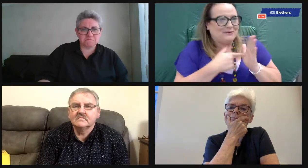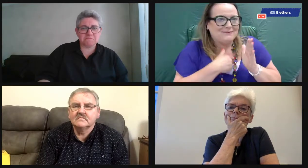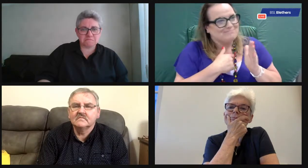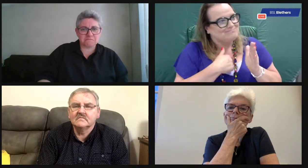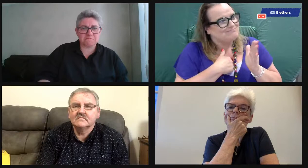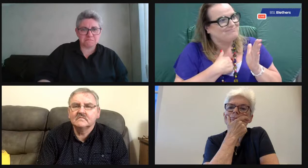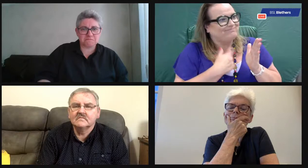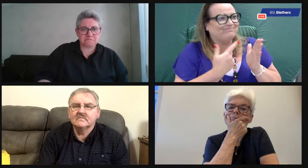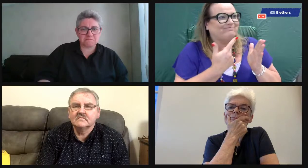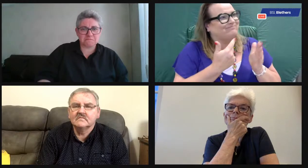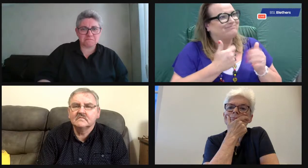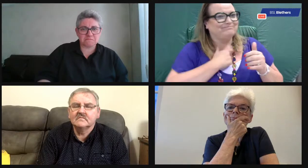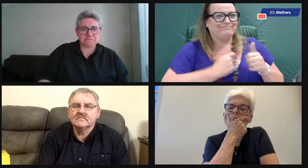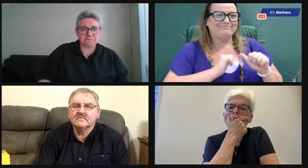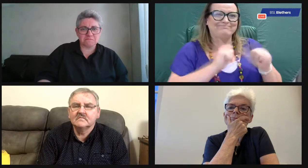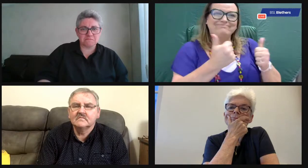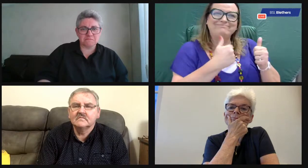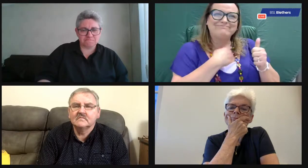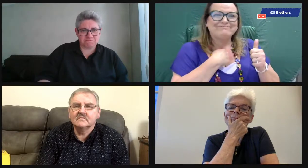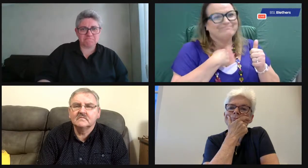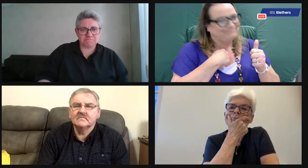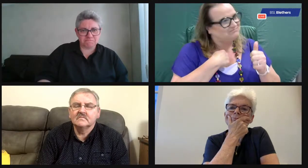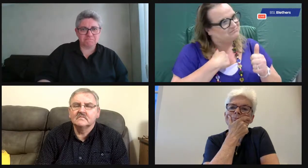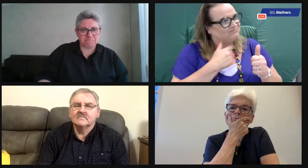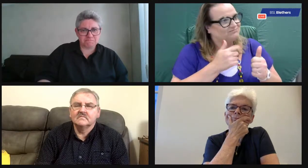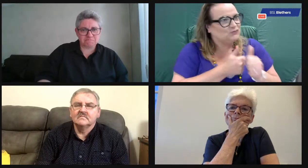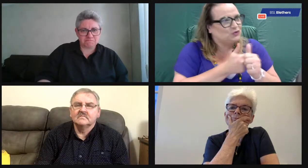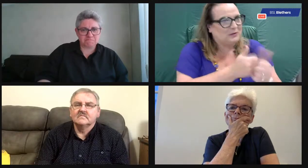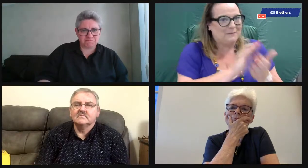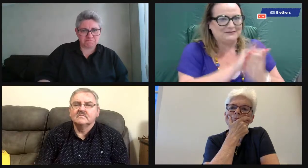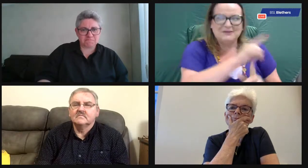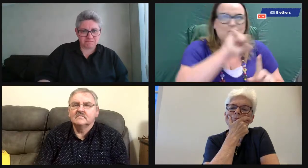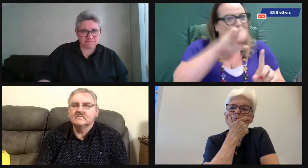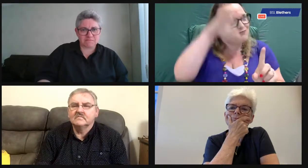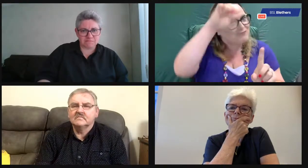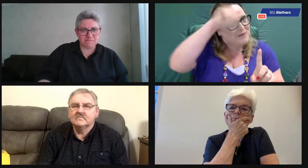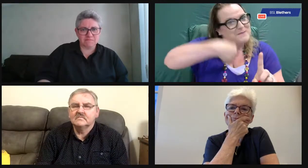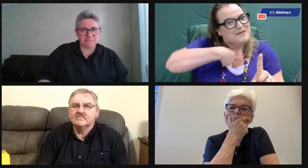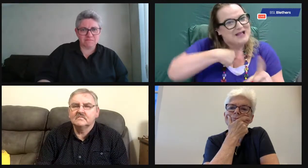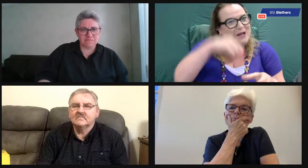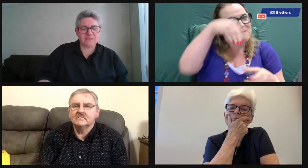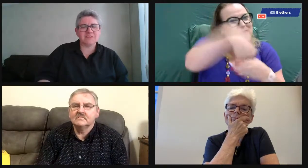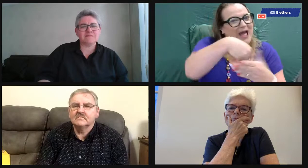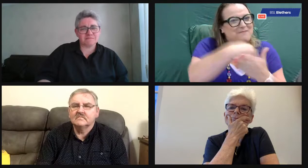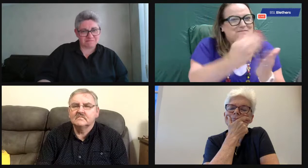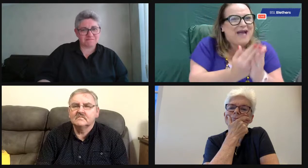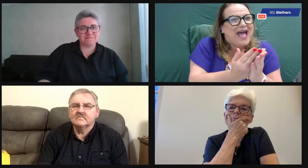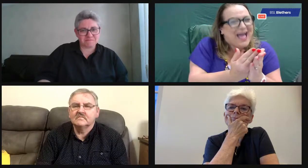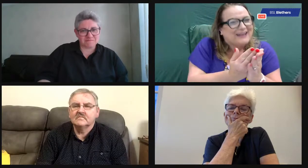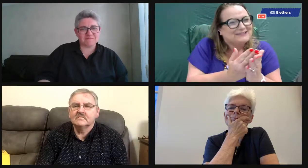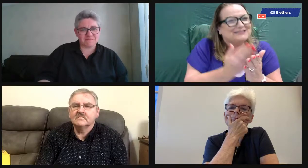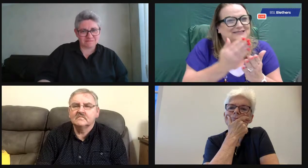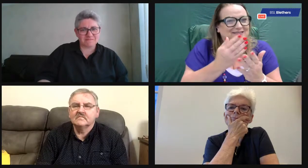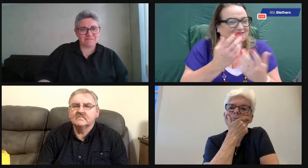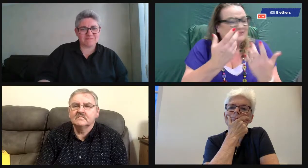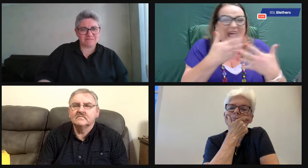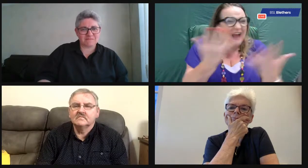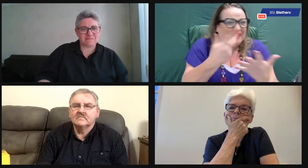That was it that just want to get in and show that, you know, I'm an OK person and I want to sort of assist